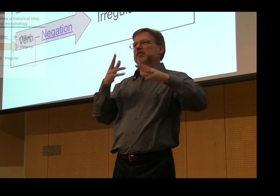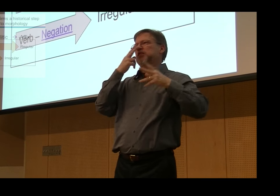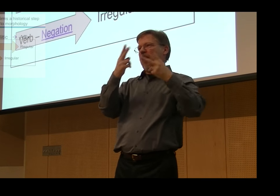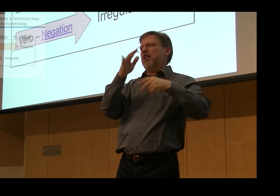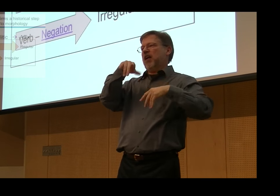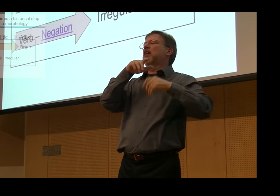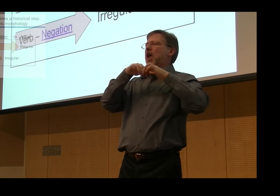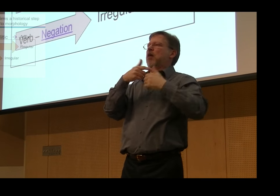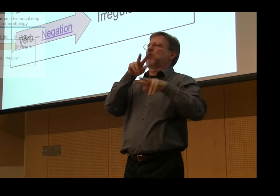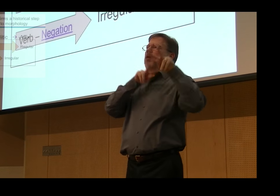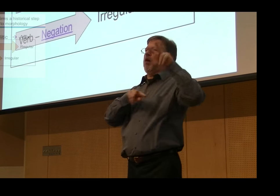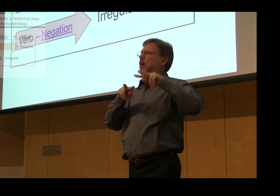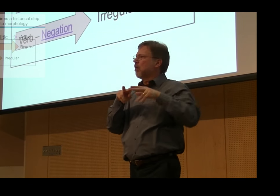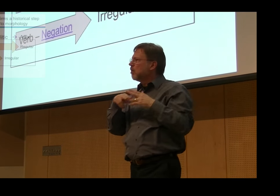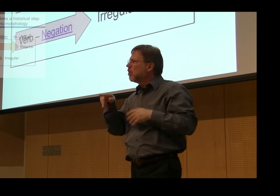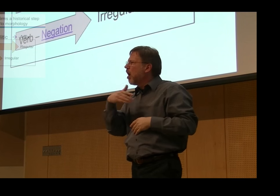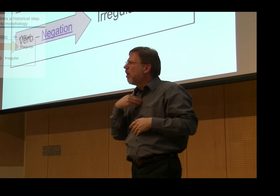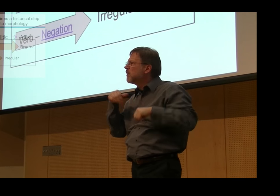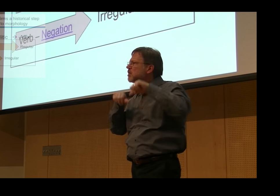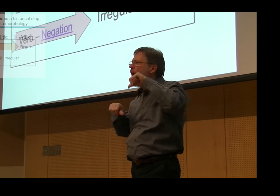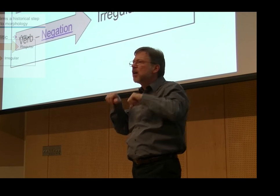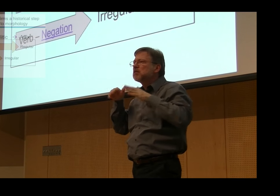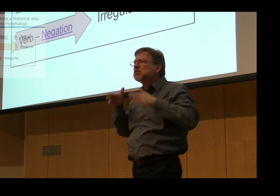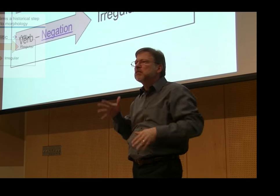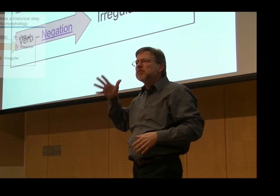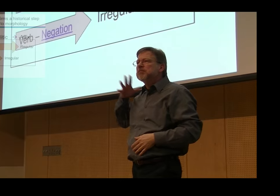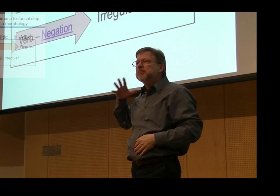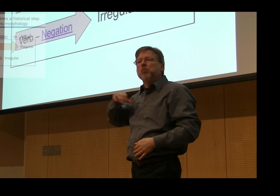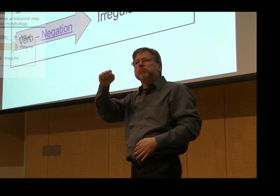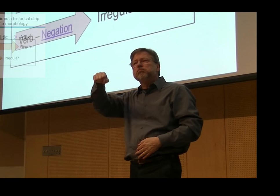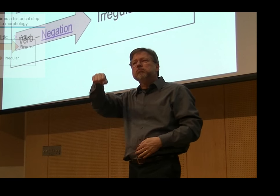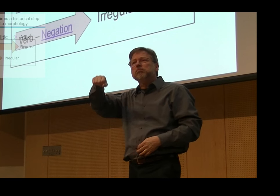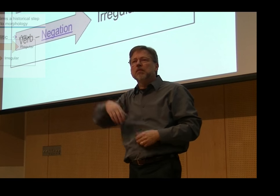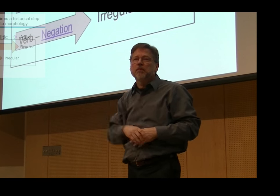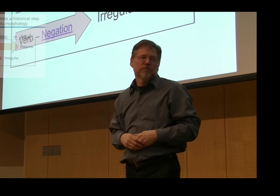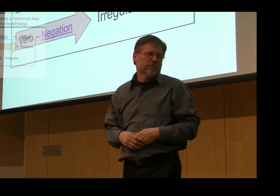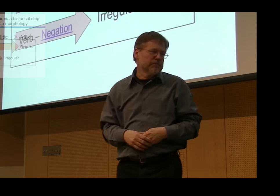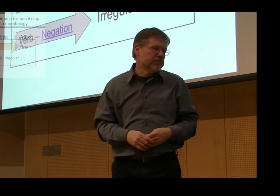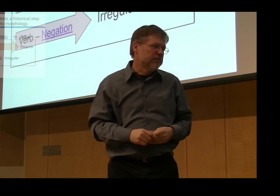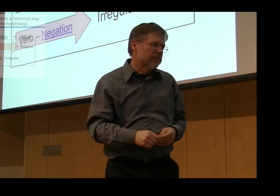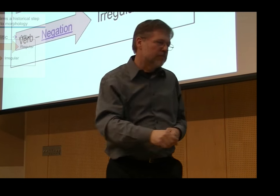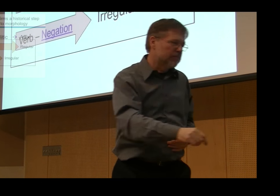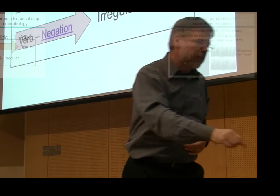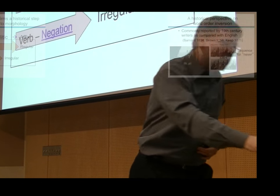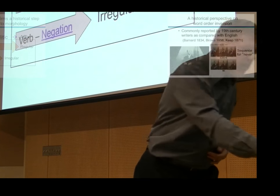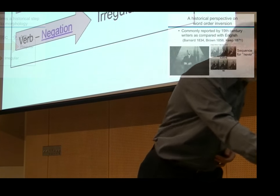elements to create lexical phrases and then evolve eventually